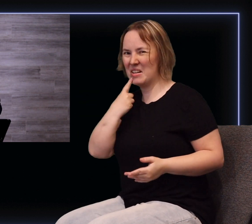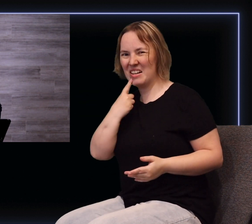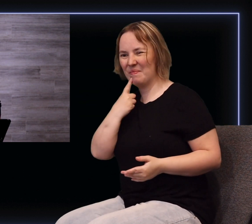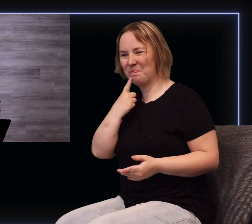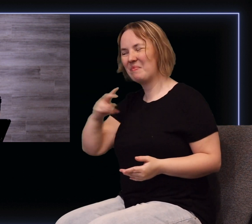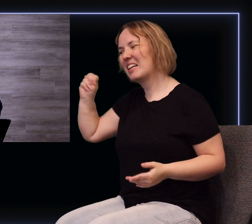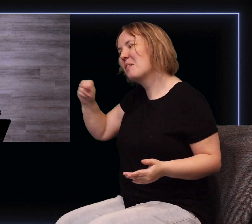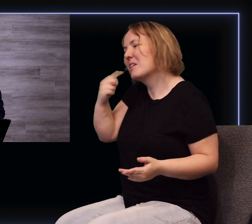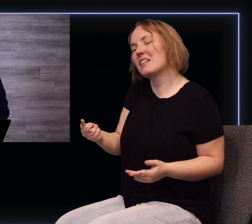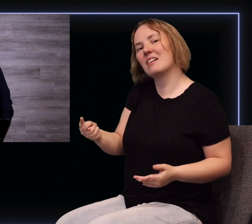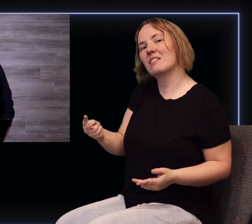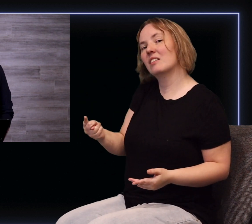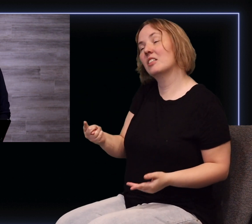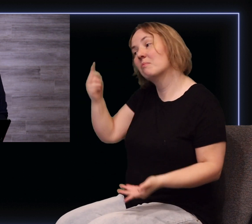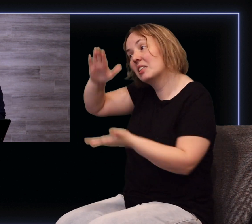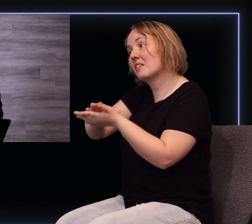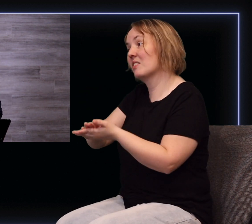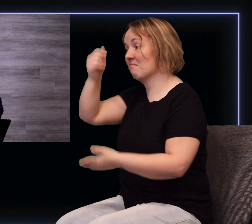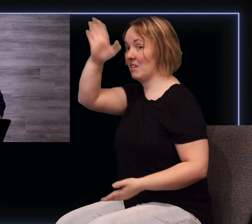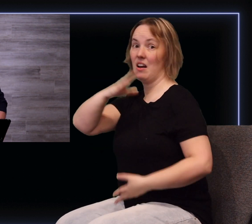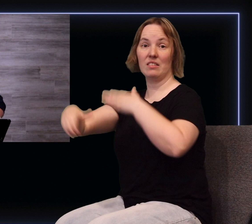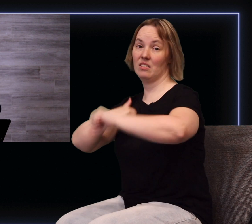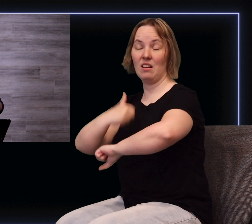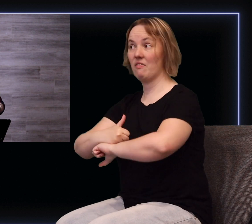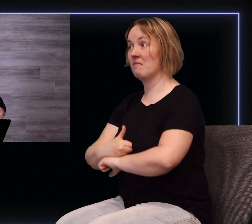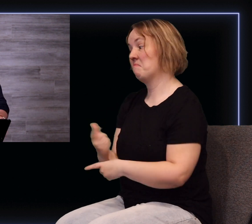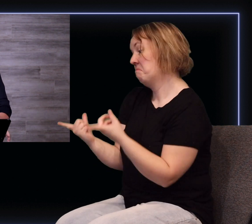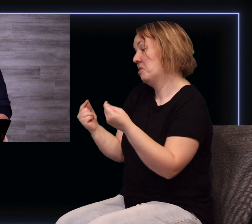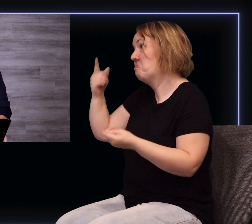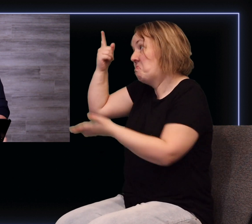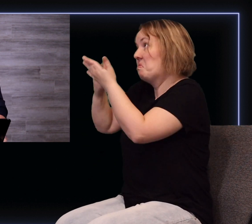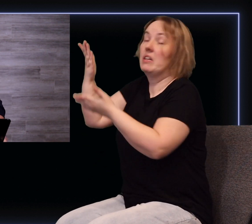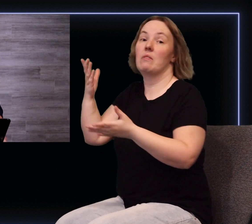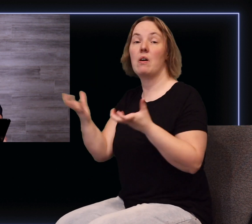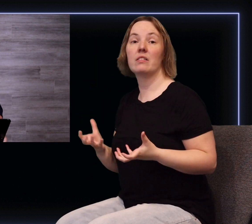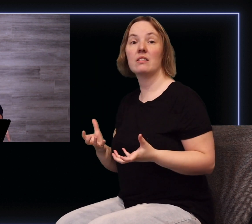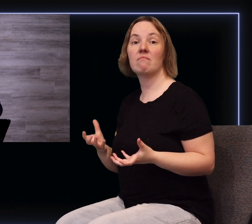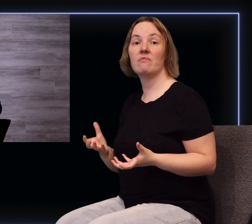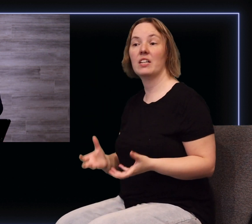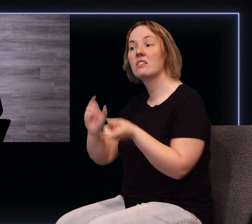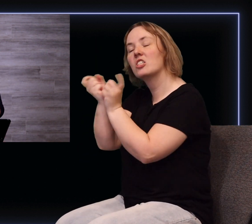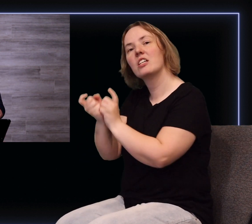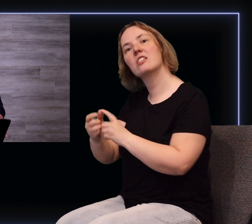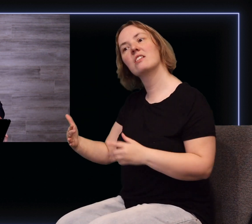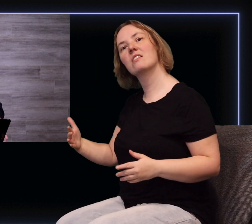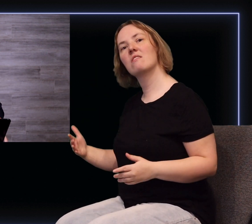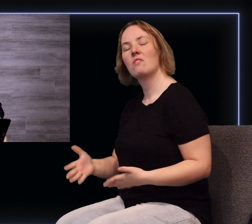what Naomi is saying is that she believes that God is sovereign, that God, of course, can do what He wants. And so, if He can change things for the better,